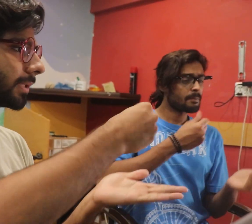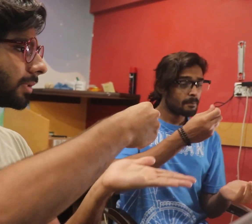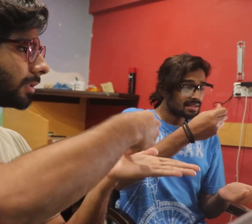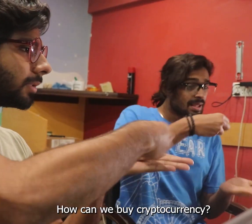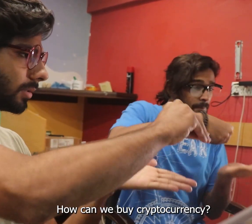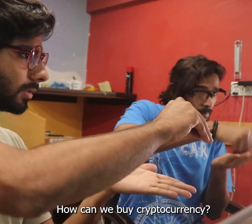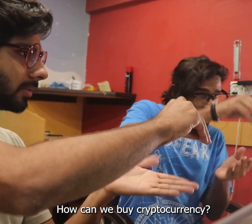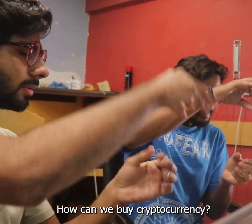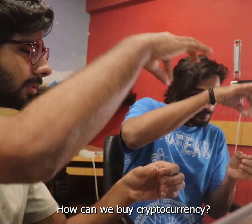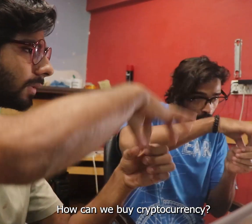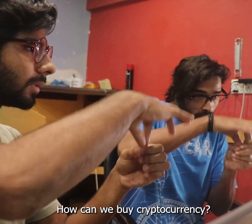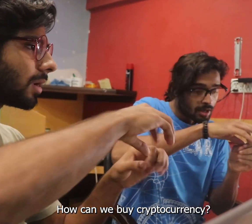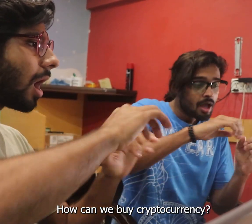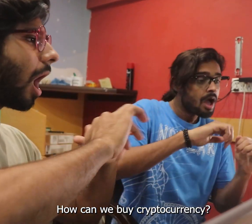It can we buy cryptocurrency?